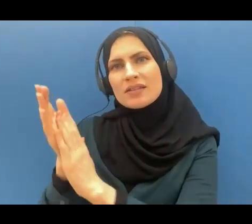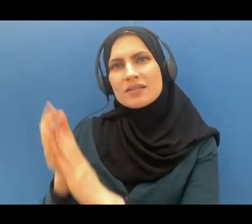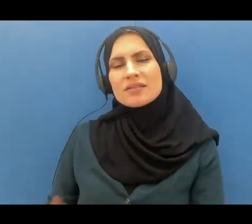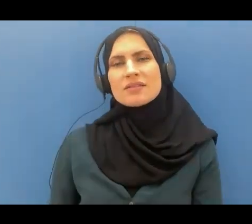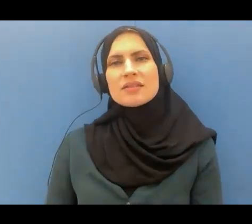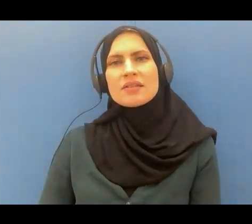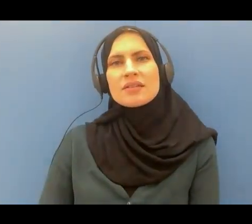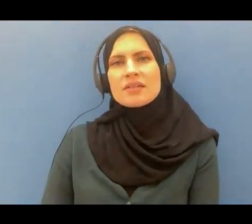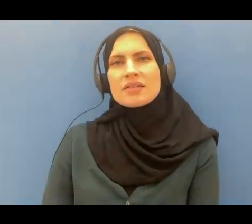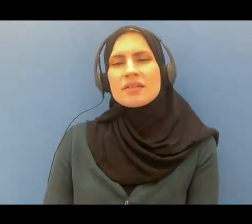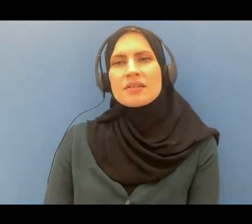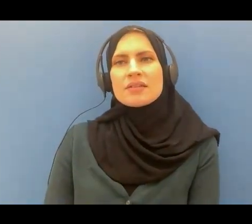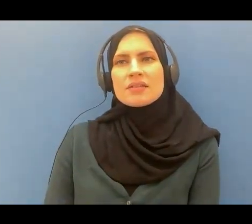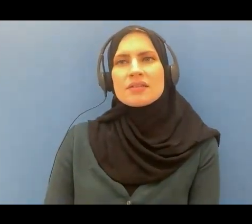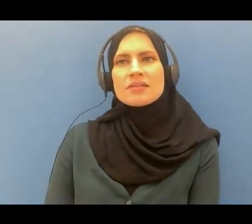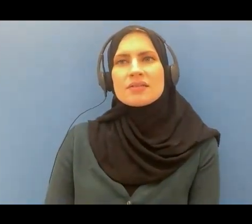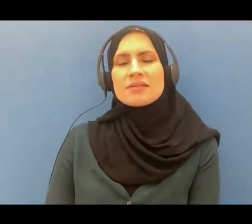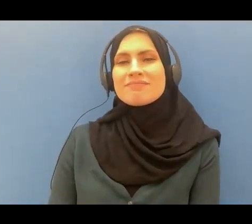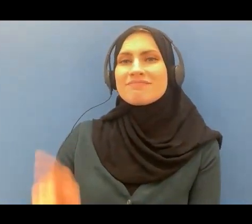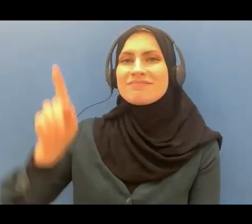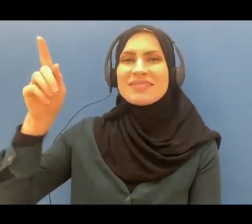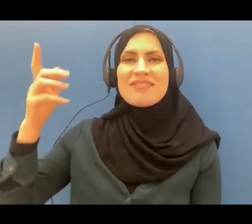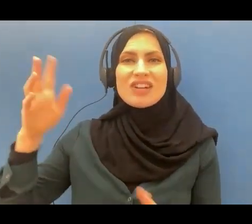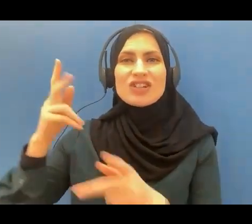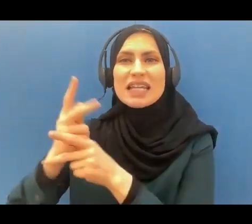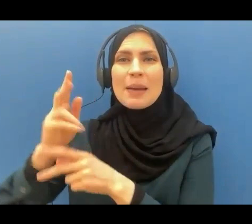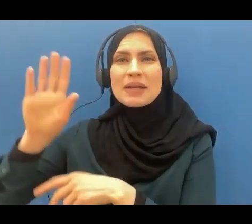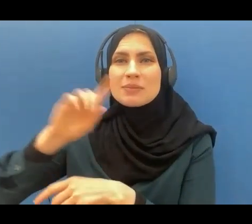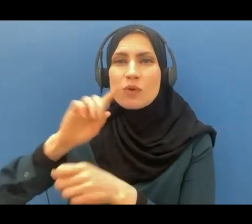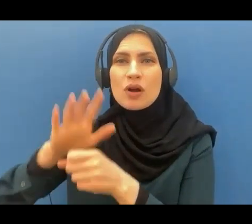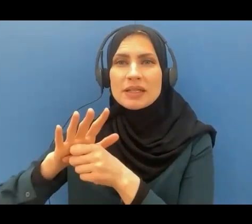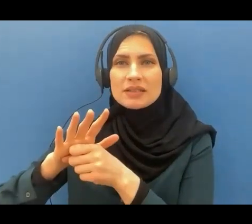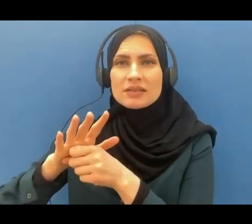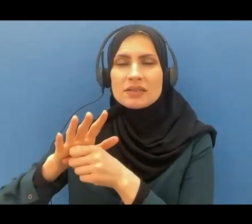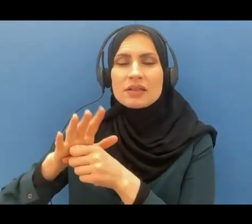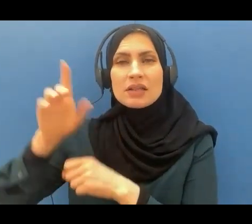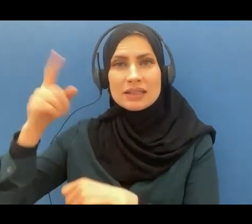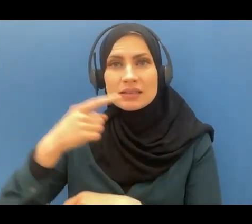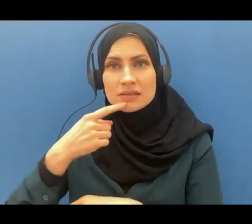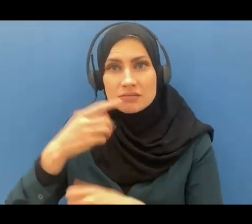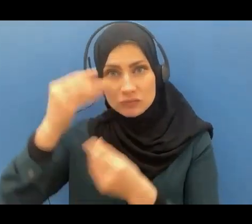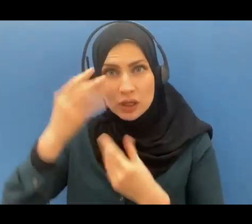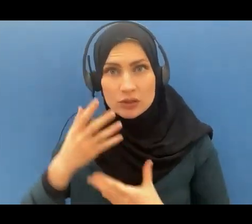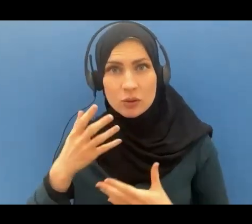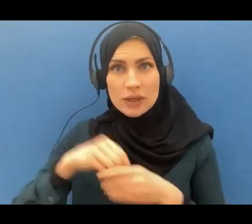who has kept his promise as he said to us in the revelation in this life